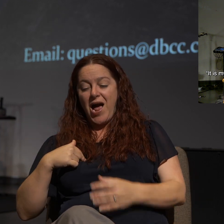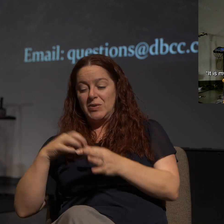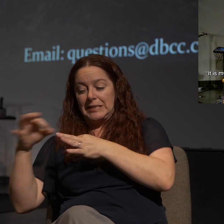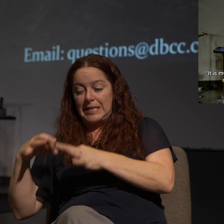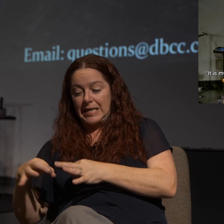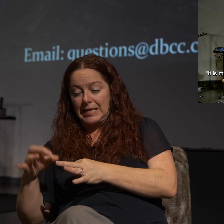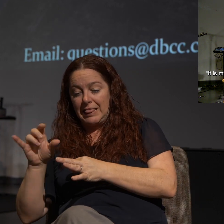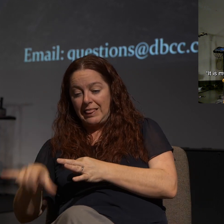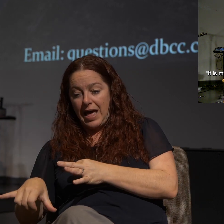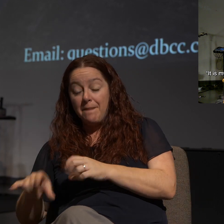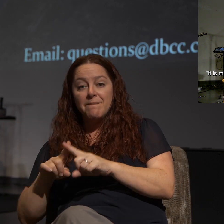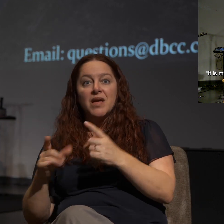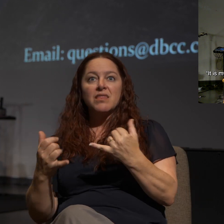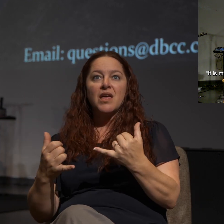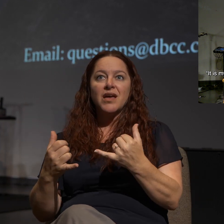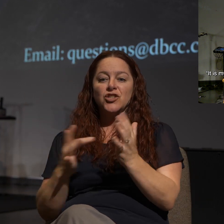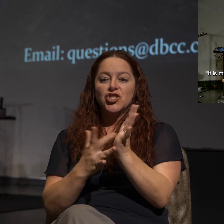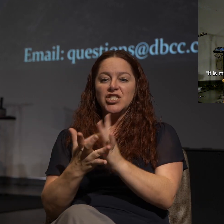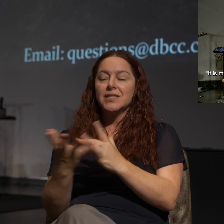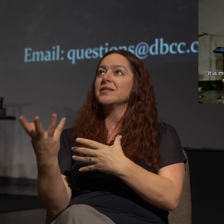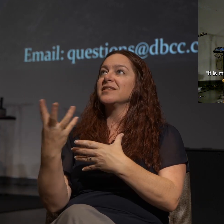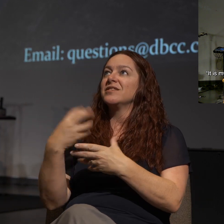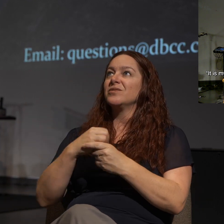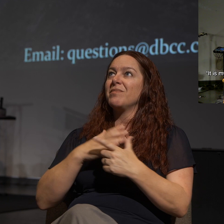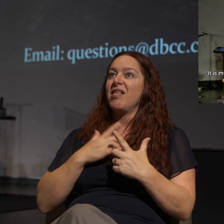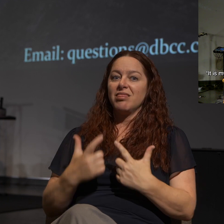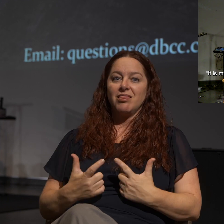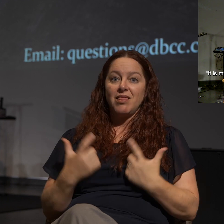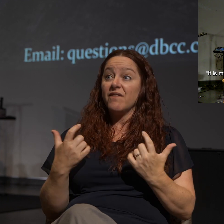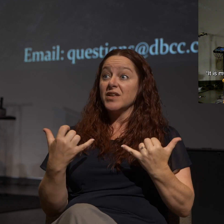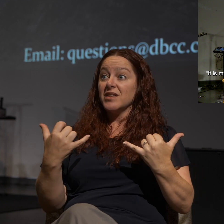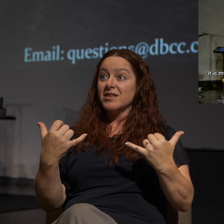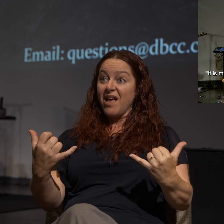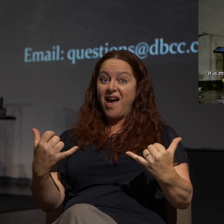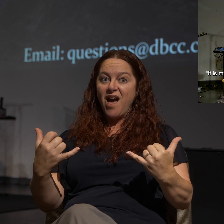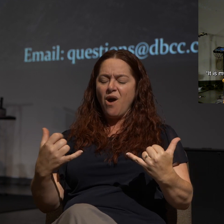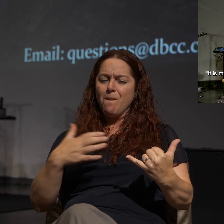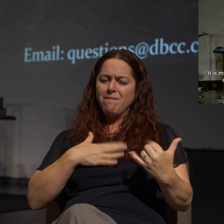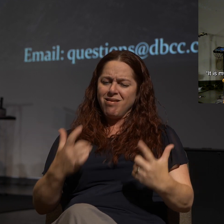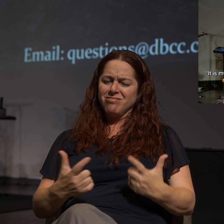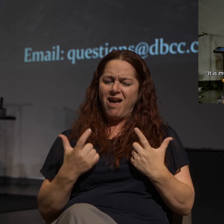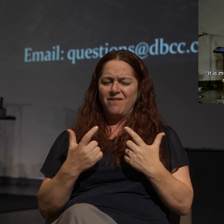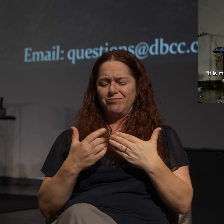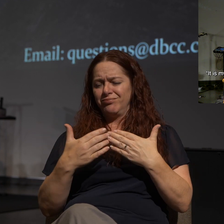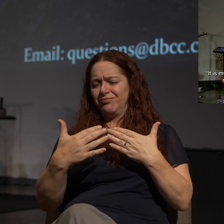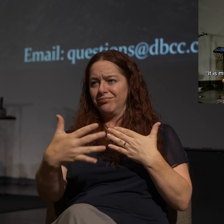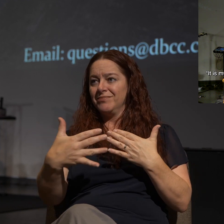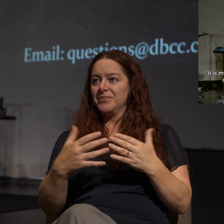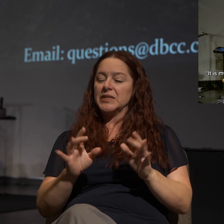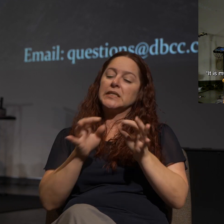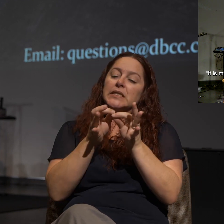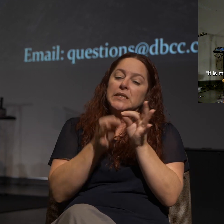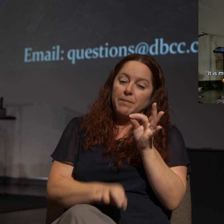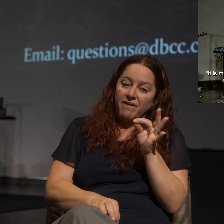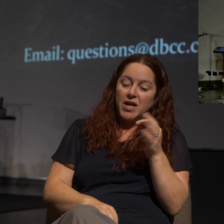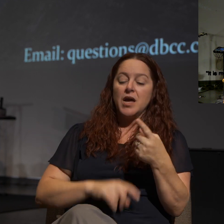life. So now, here's what life is like moving forward. Let's simplify. Second thing, let's clarify.